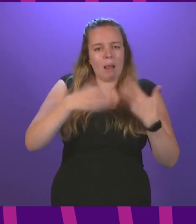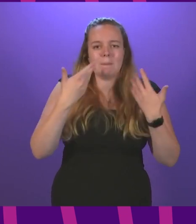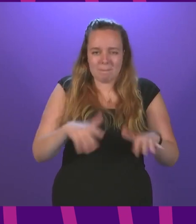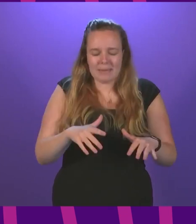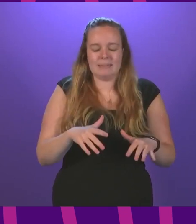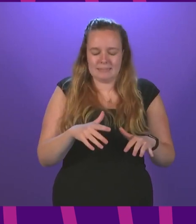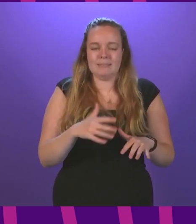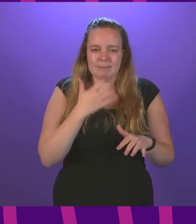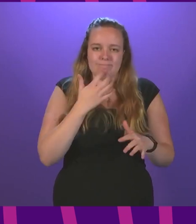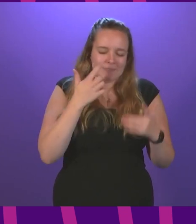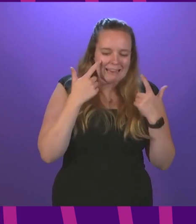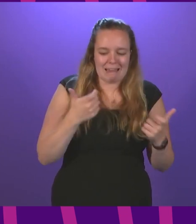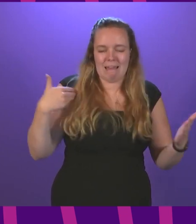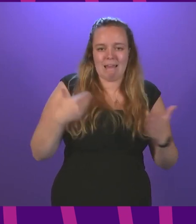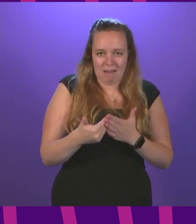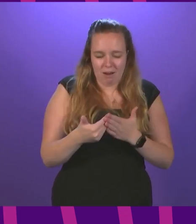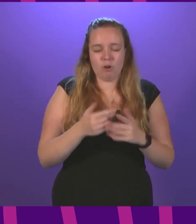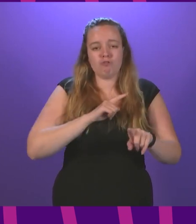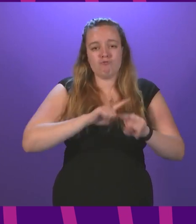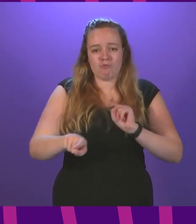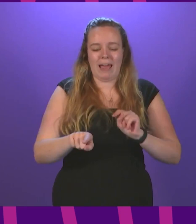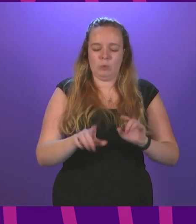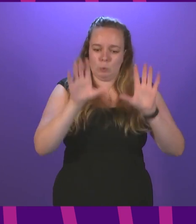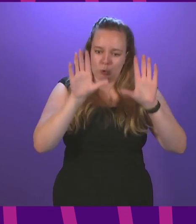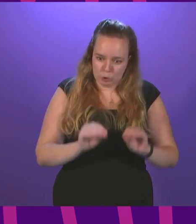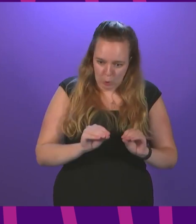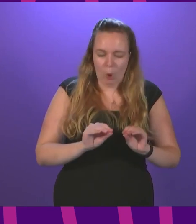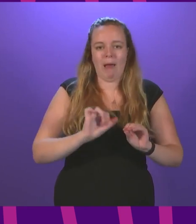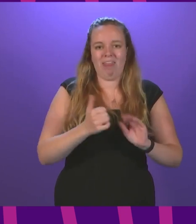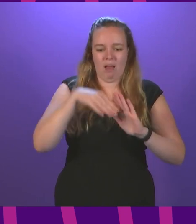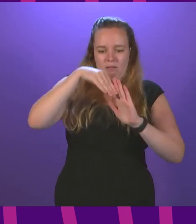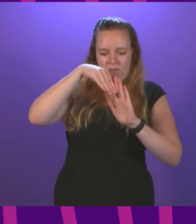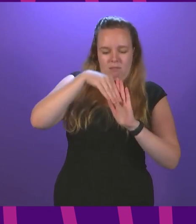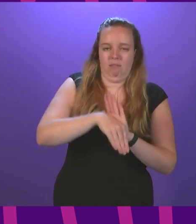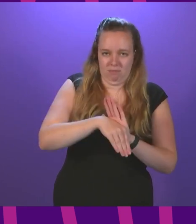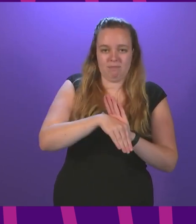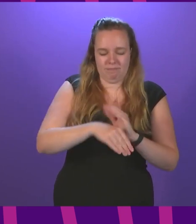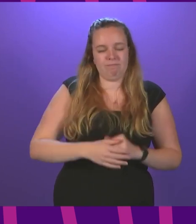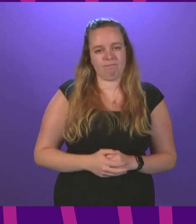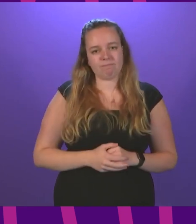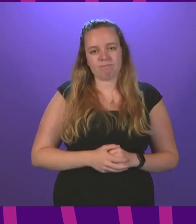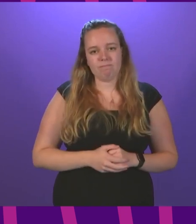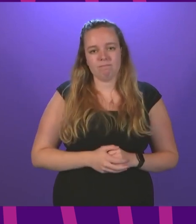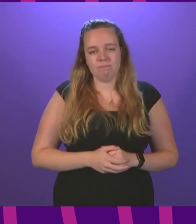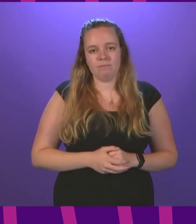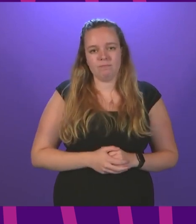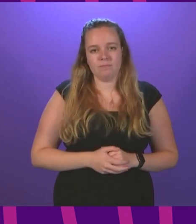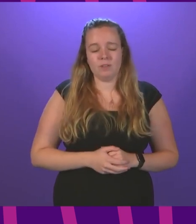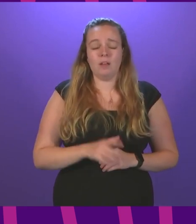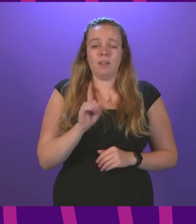taken extra care in recent weeks in an attempt to halt and then reverse the spike in cases. That